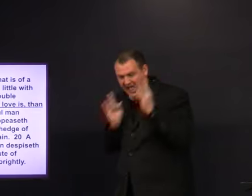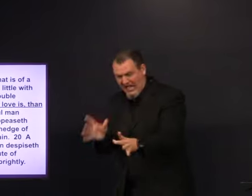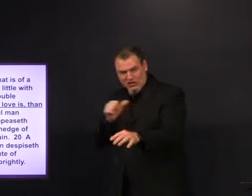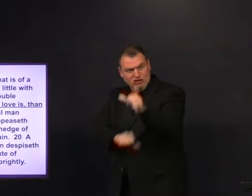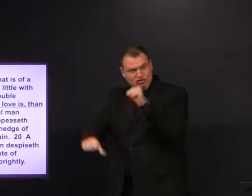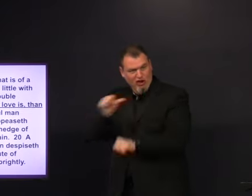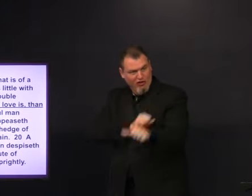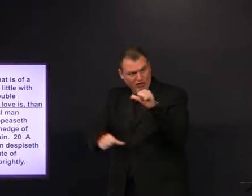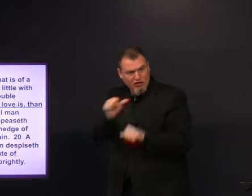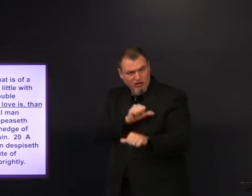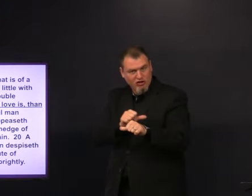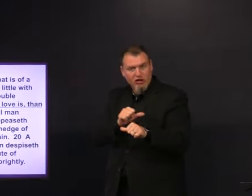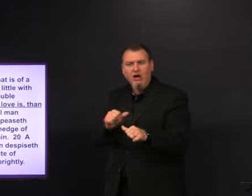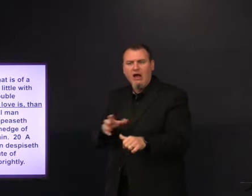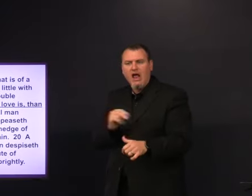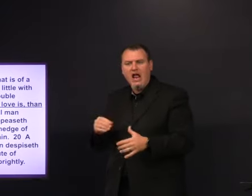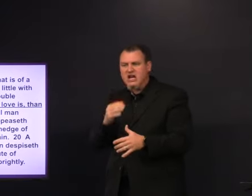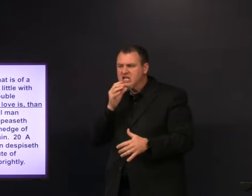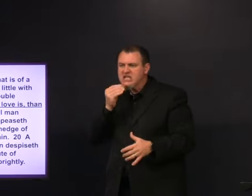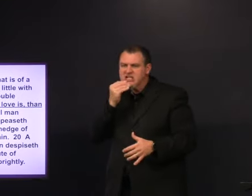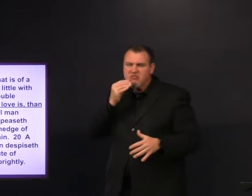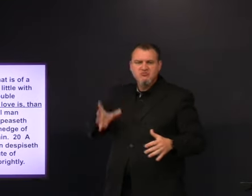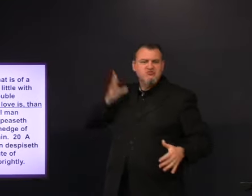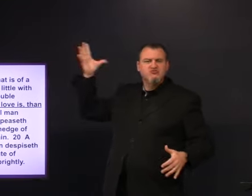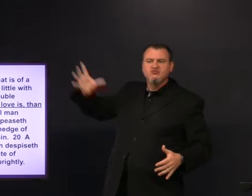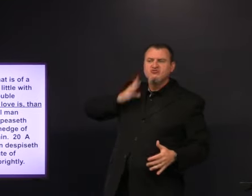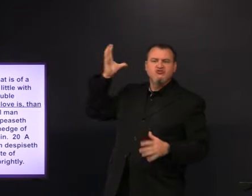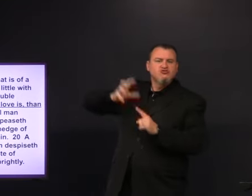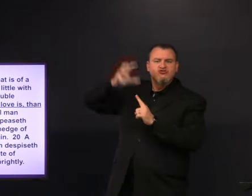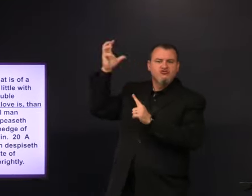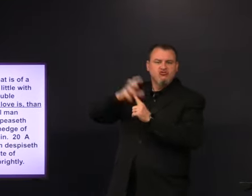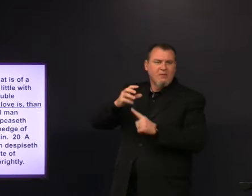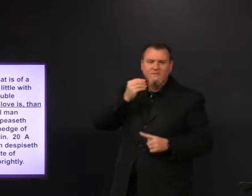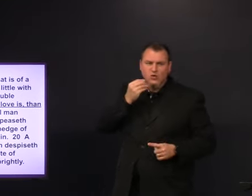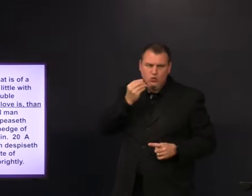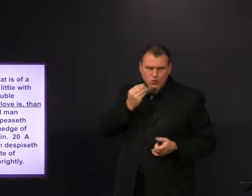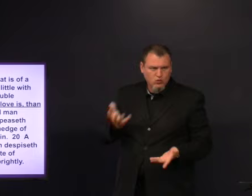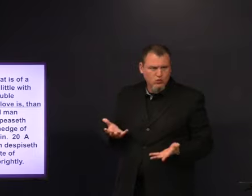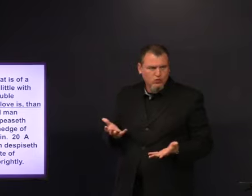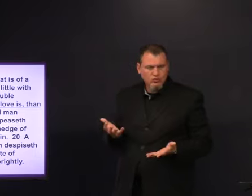hatred and hating each other and eating fancy food